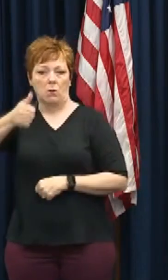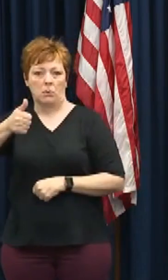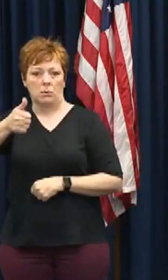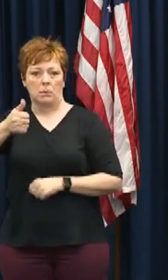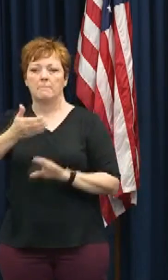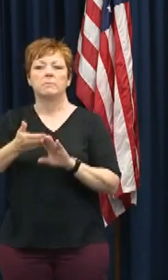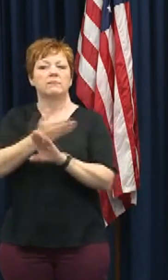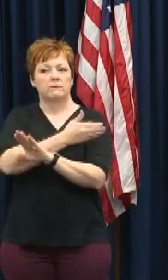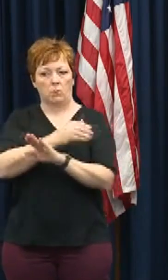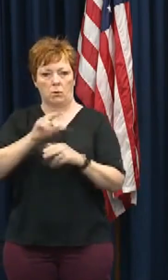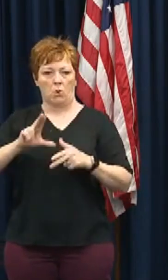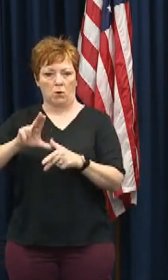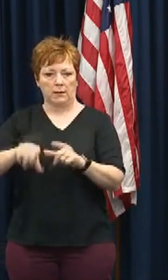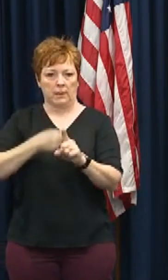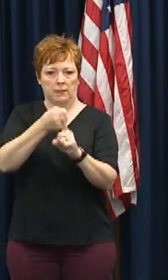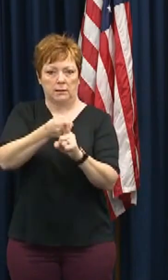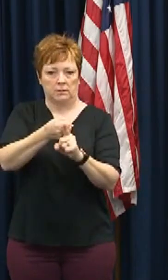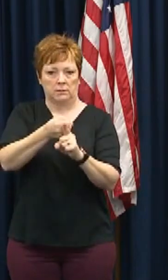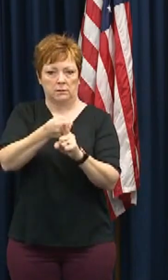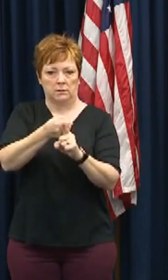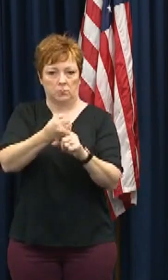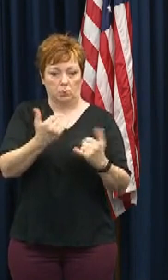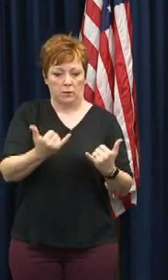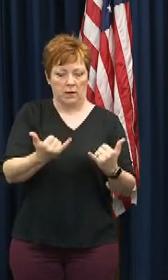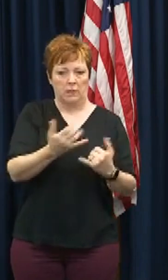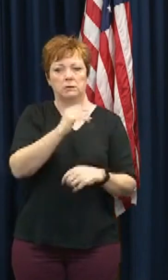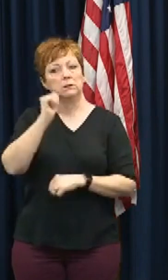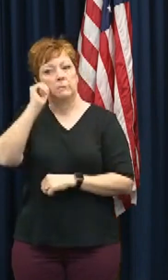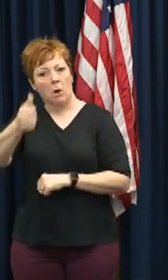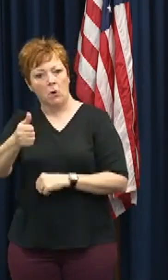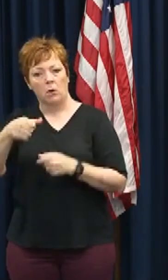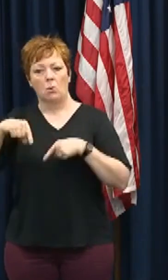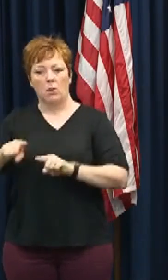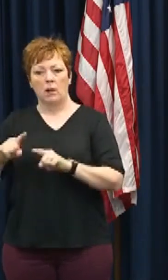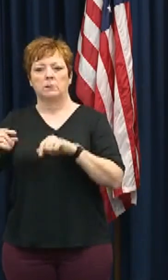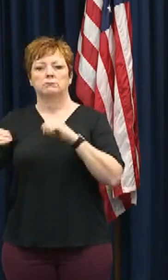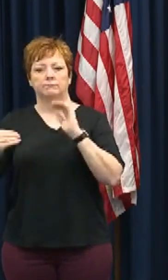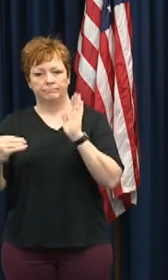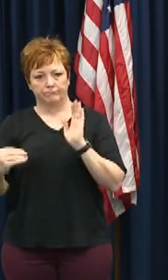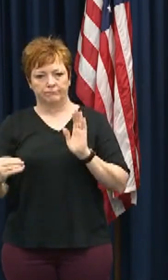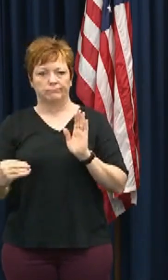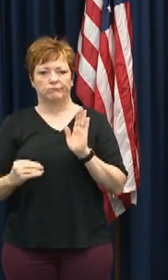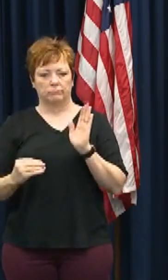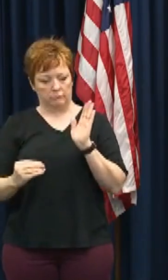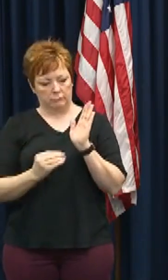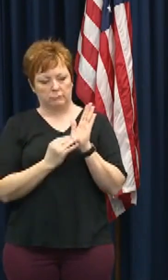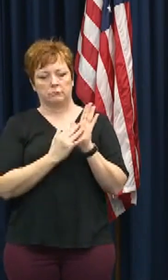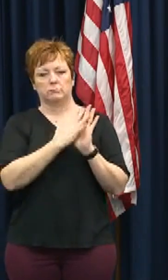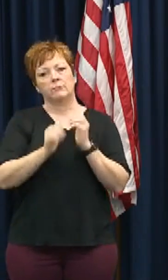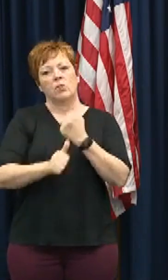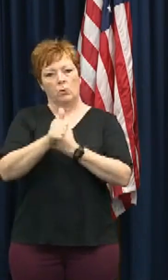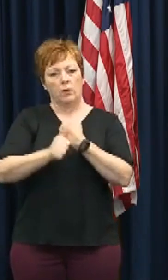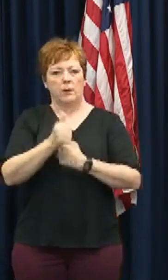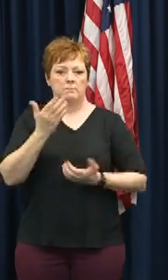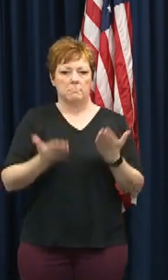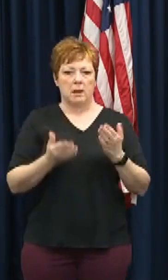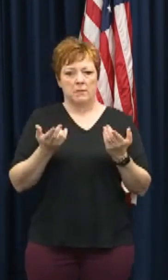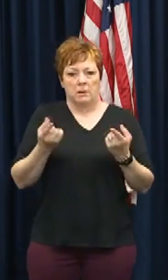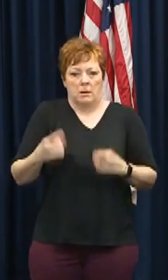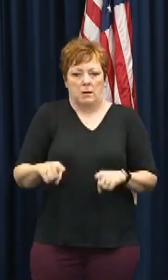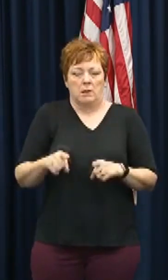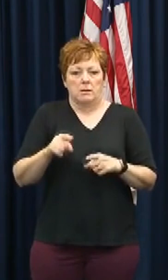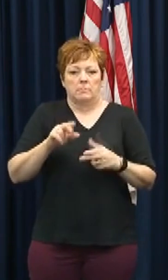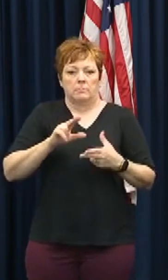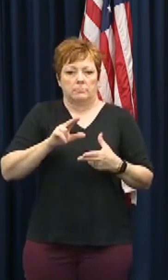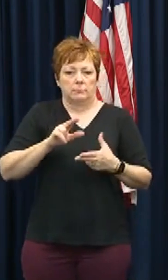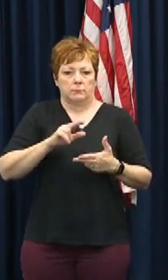ahead of landfall today and tomorrow as Sally is coming onshore, there's the threat of isolated tornadoes. Certainly,